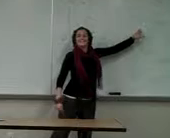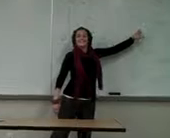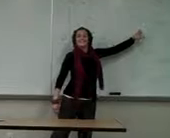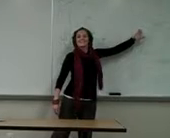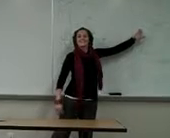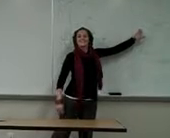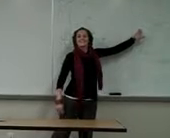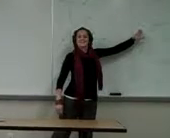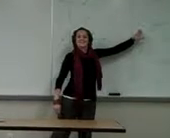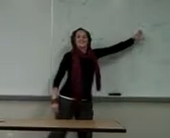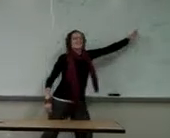Negative.